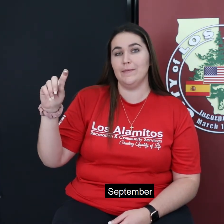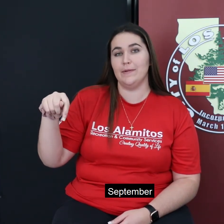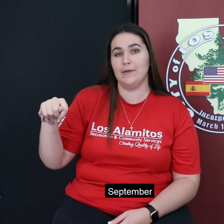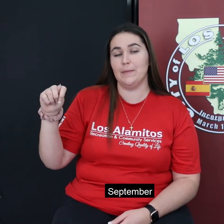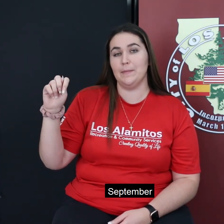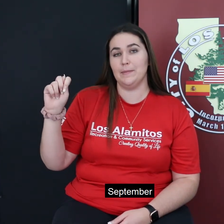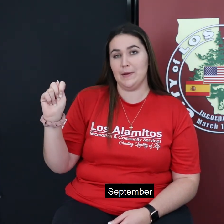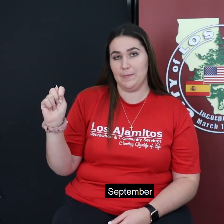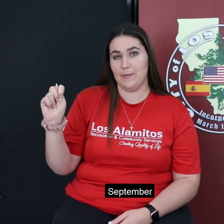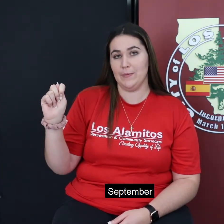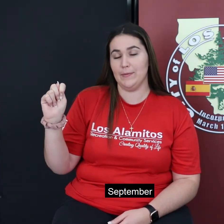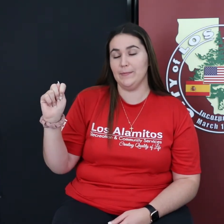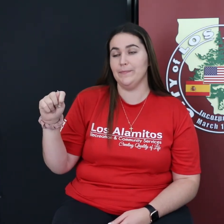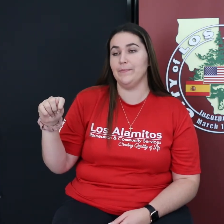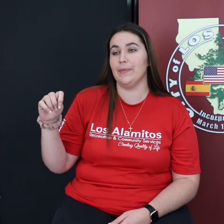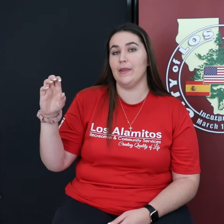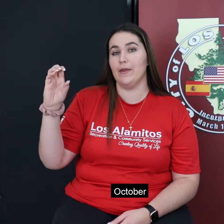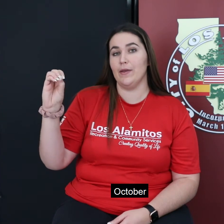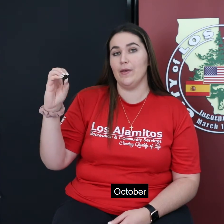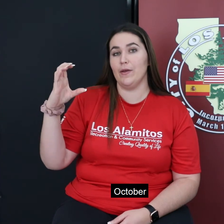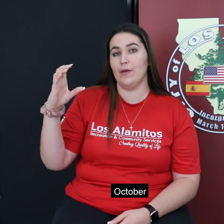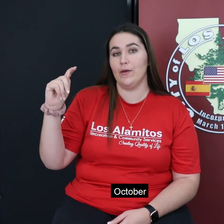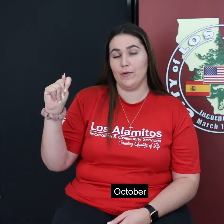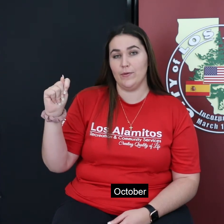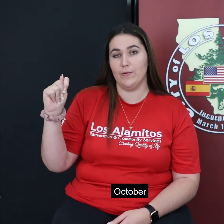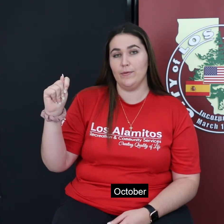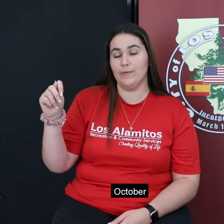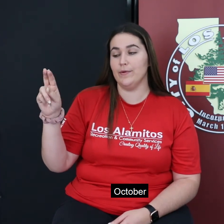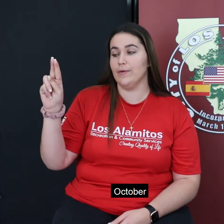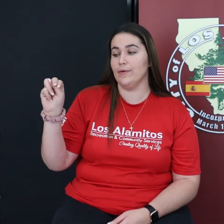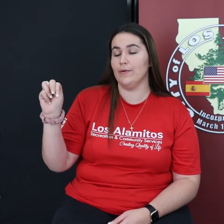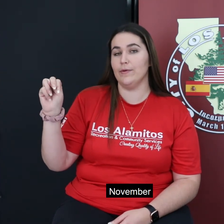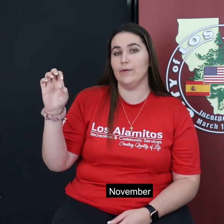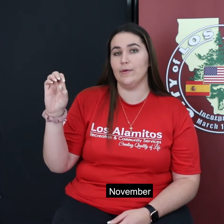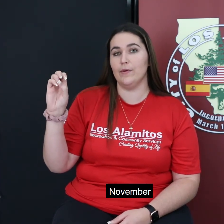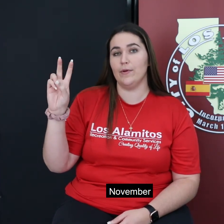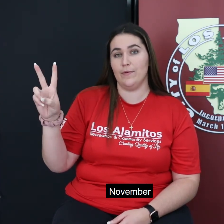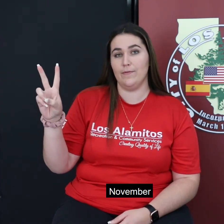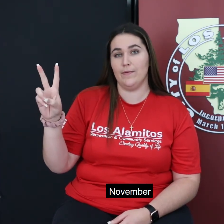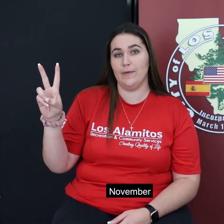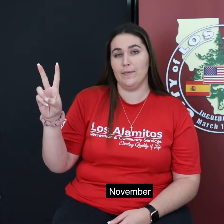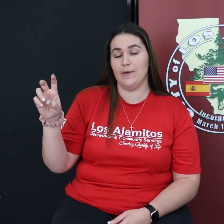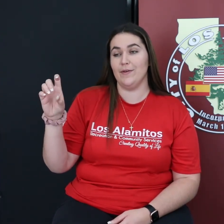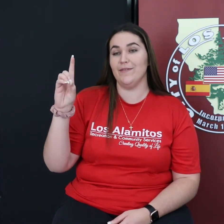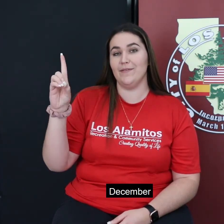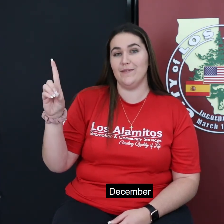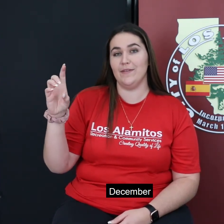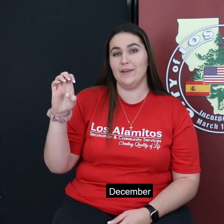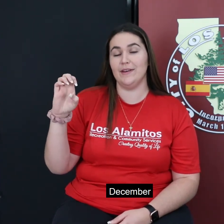September, October, November, December.